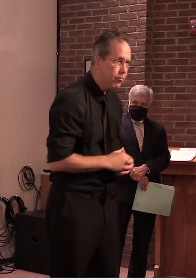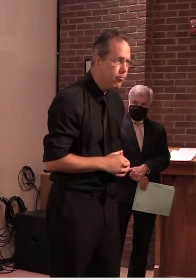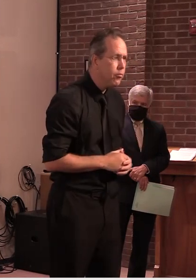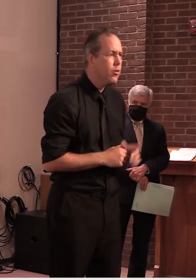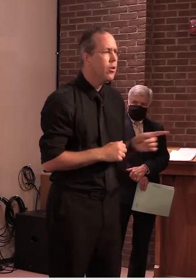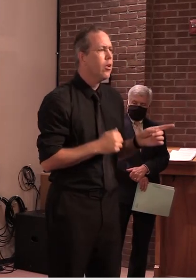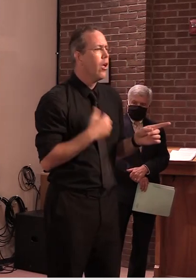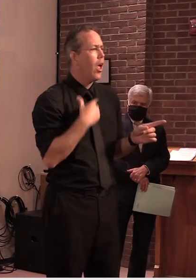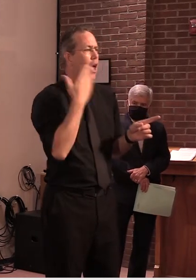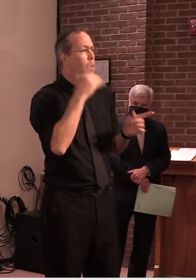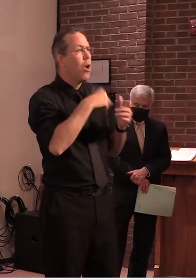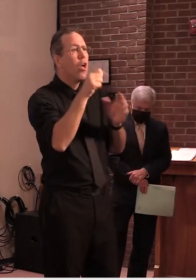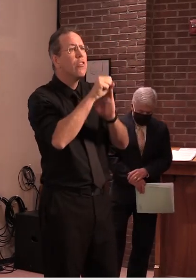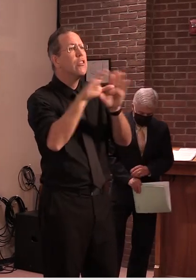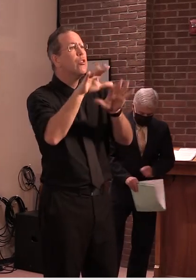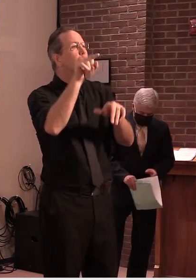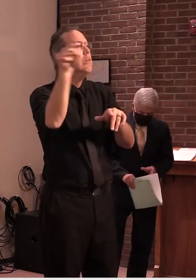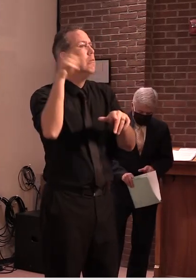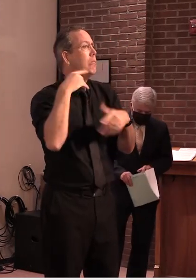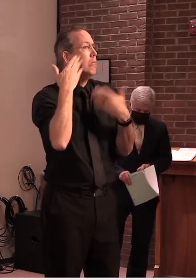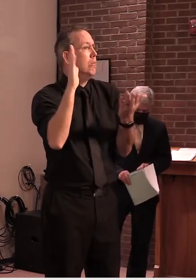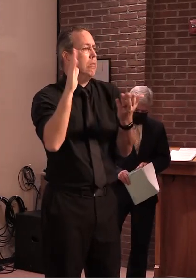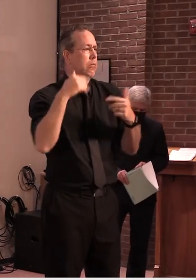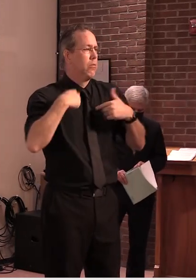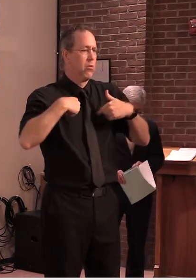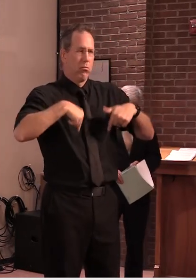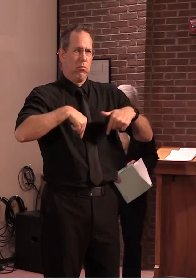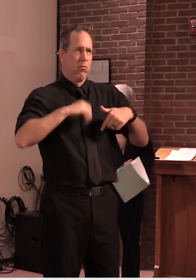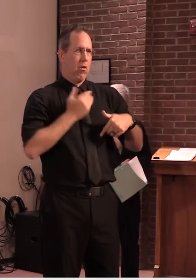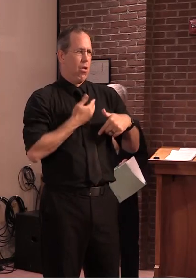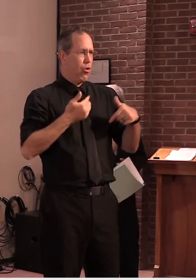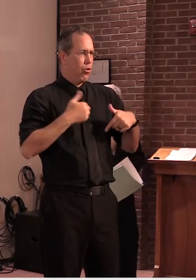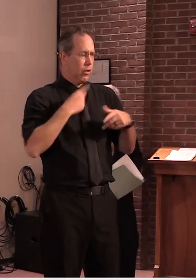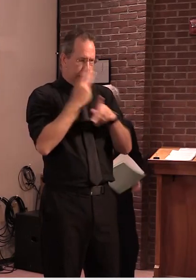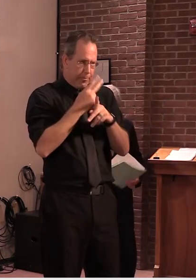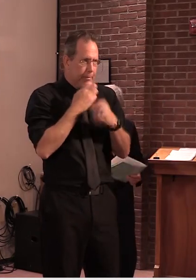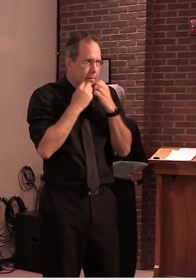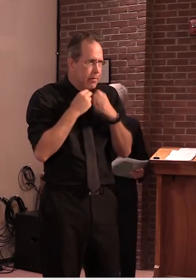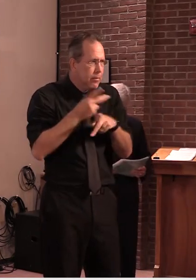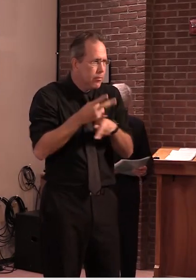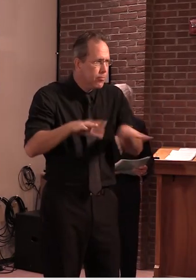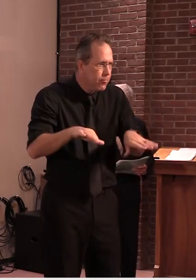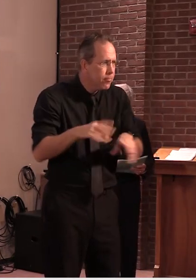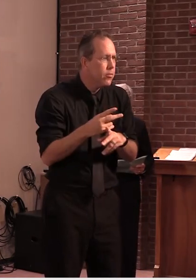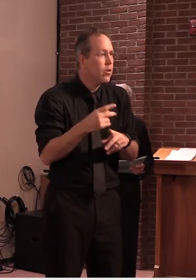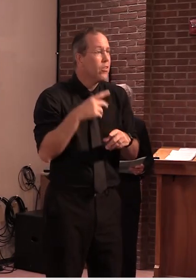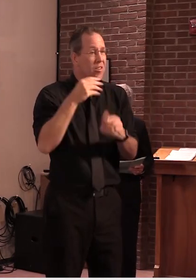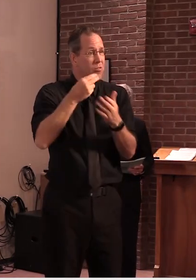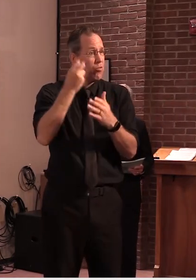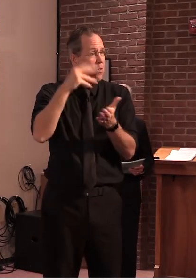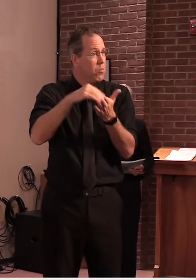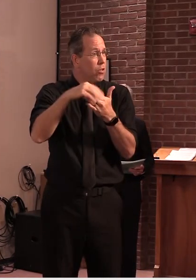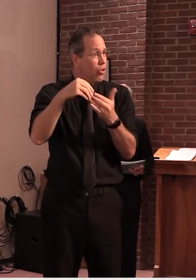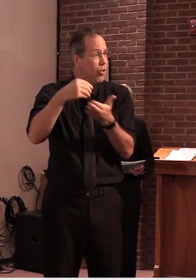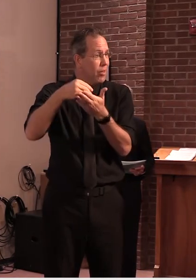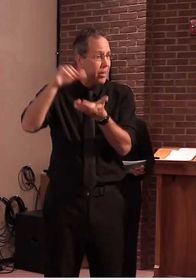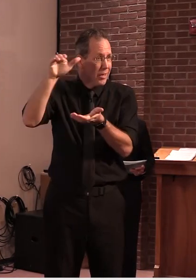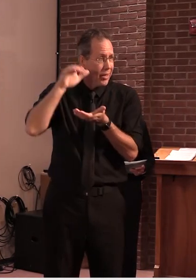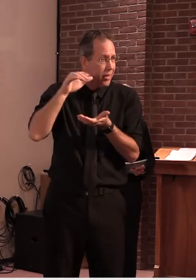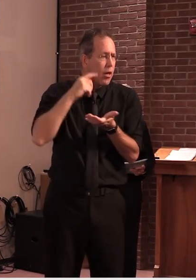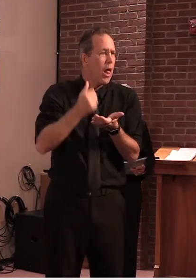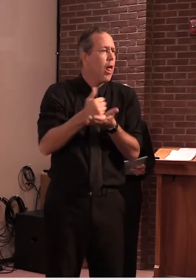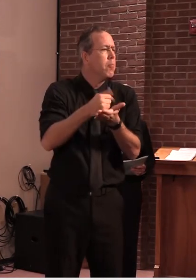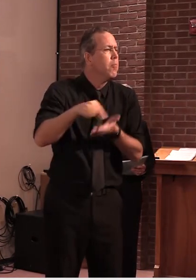facilities. These additional grants are going to be beneficial as well, because there's still a lot of need in their